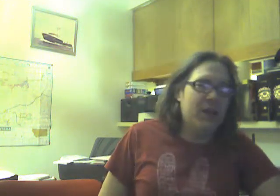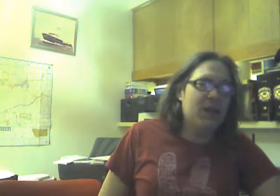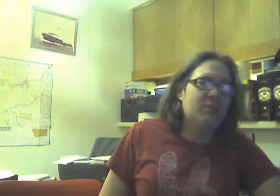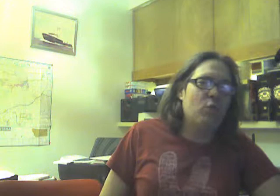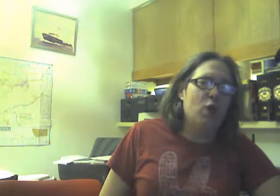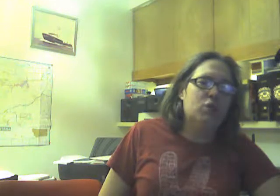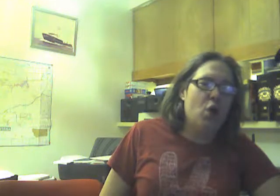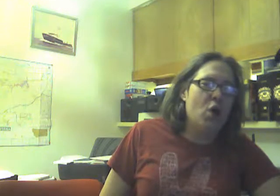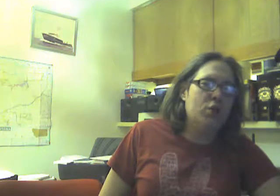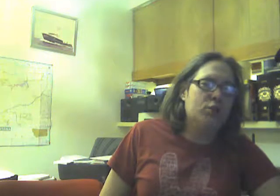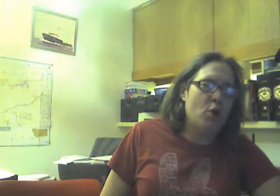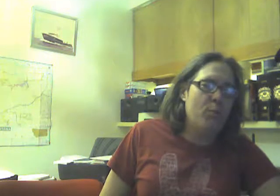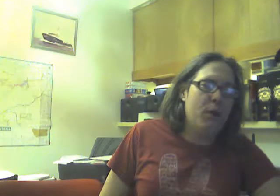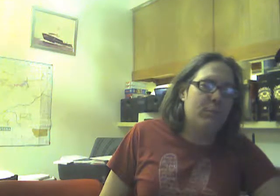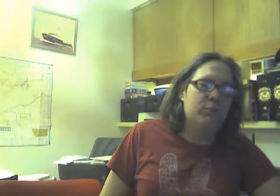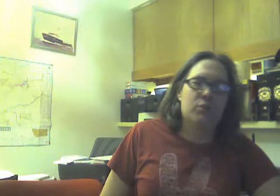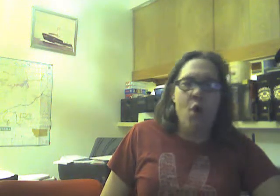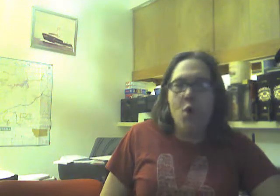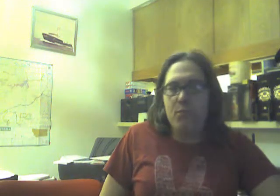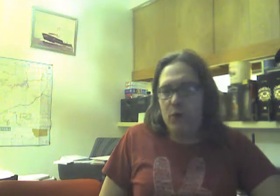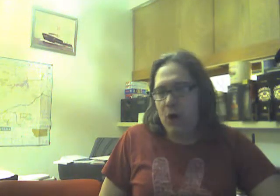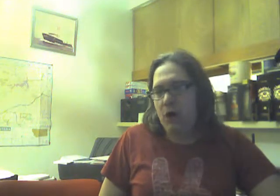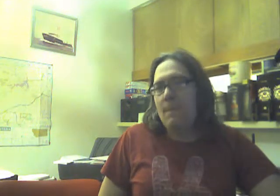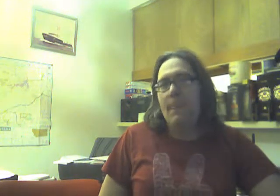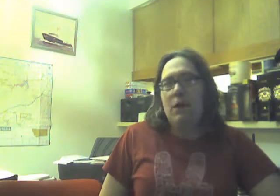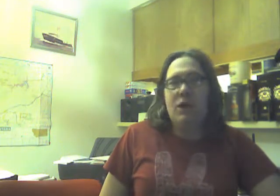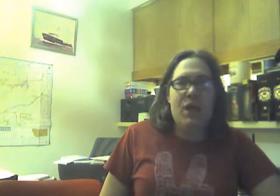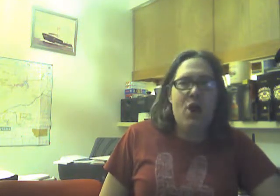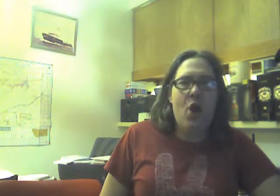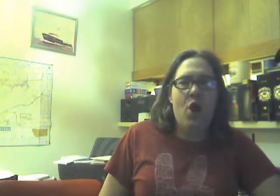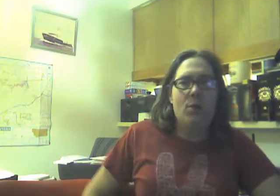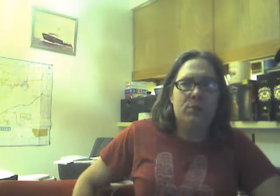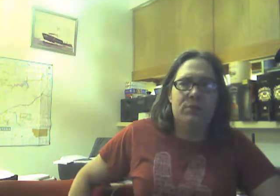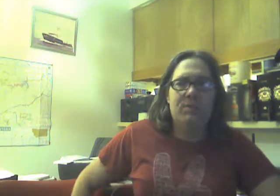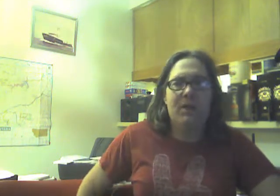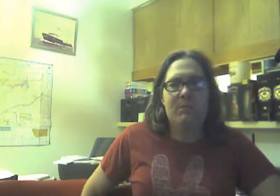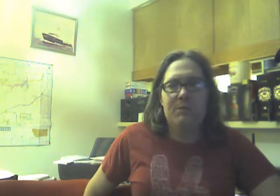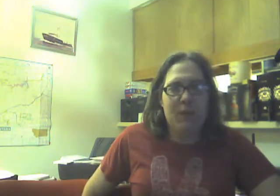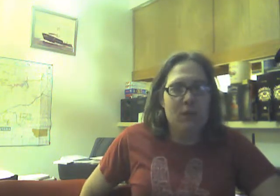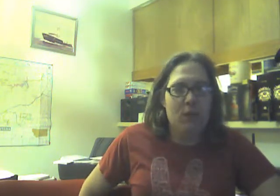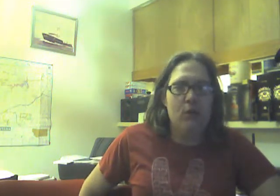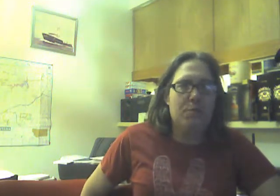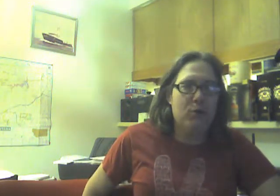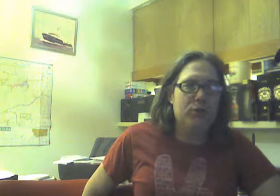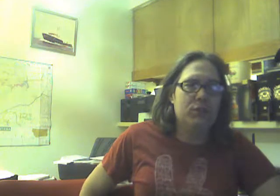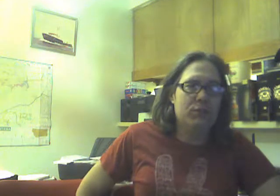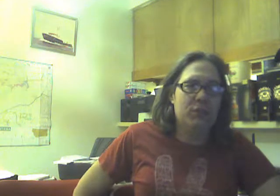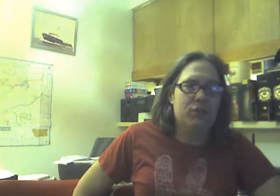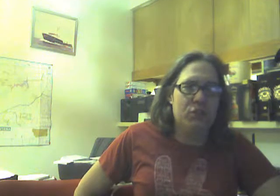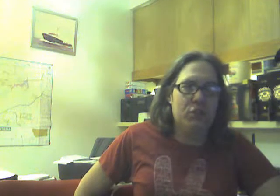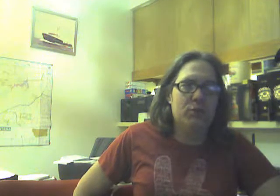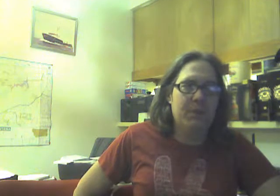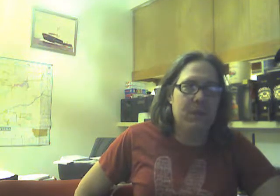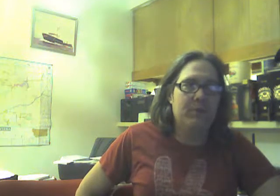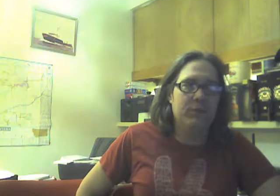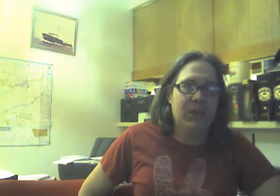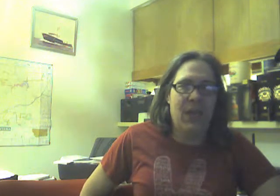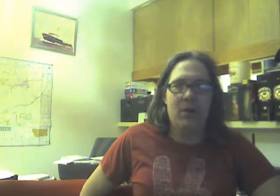is, I've watched all the soap operas, Oprah, and they all sometimes belittle and put the transgendered people down.